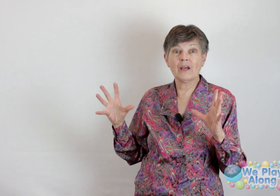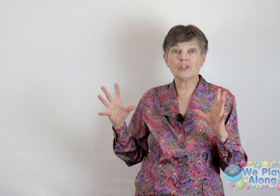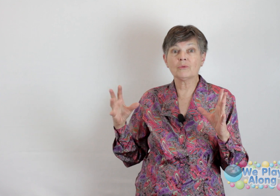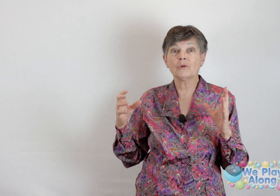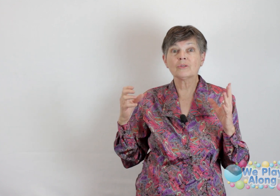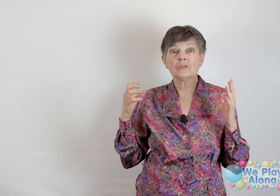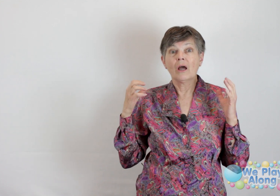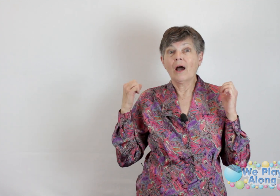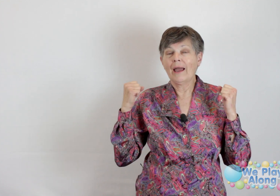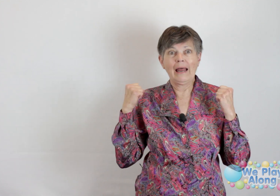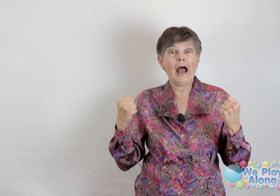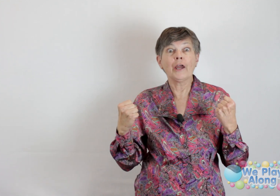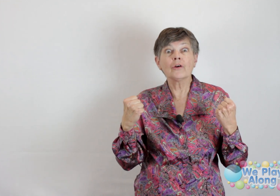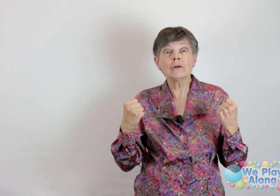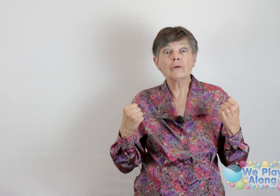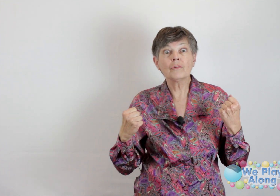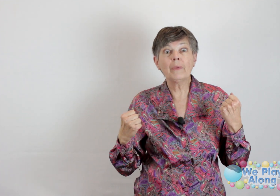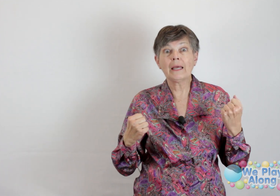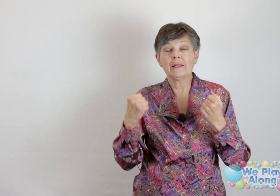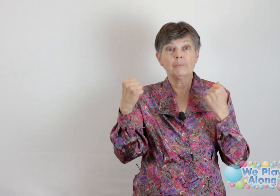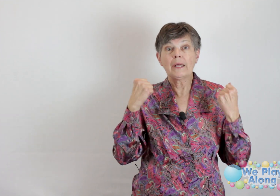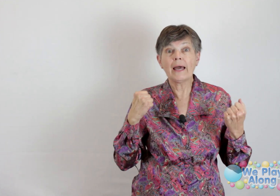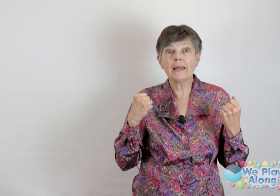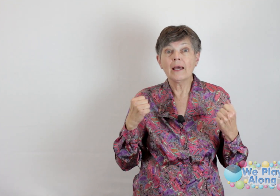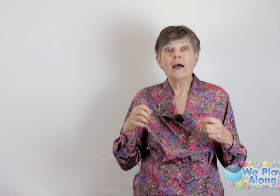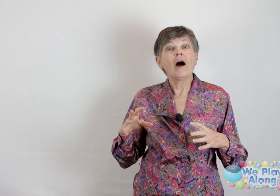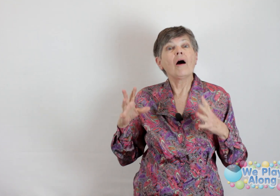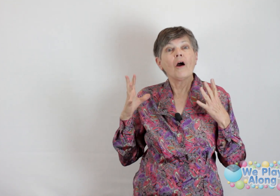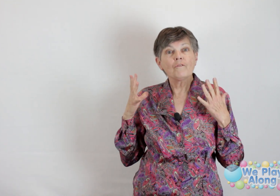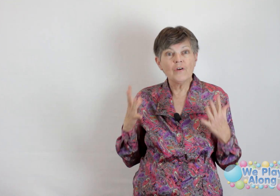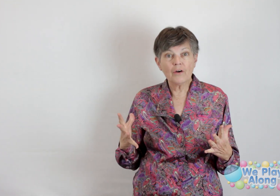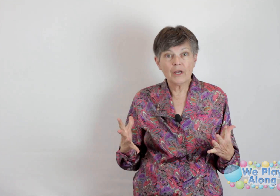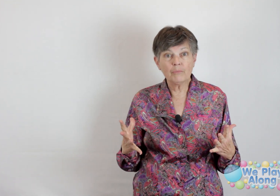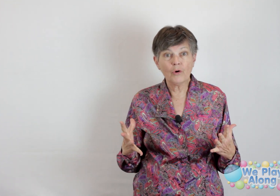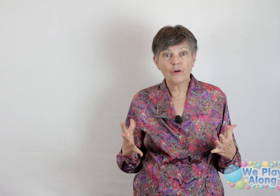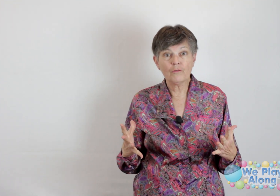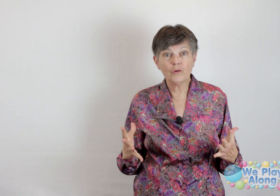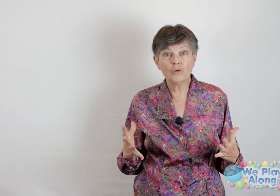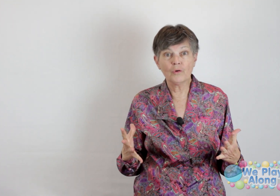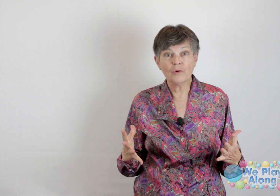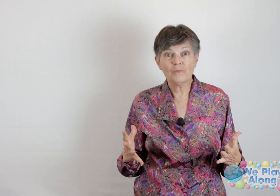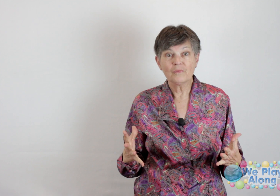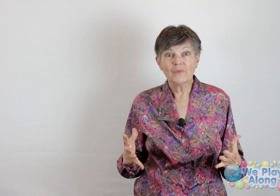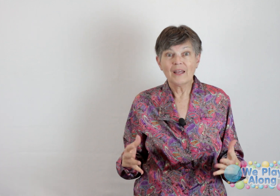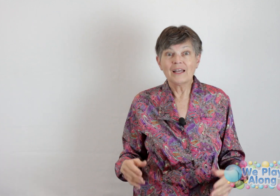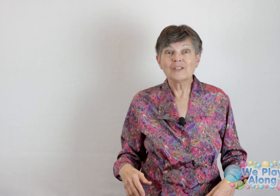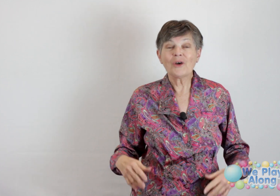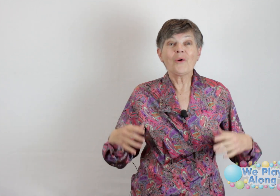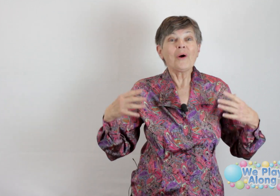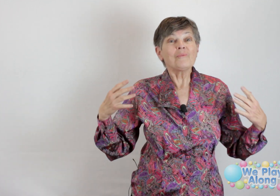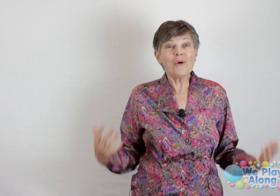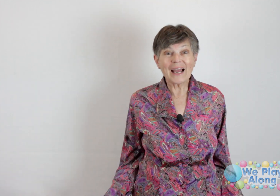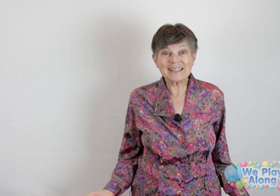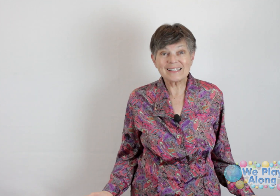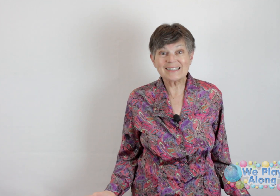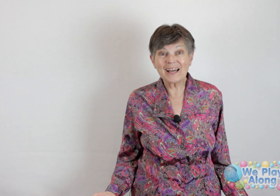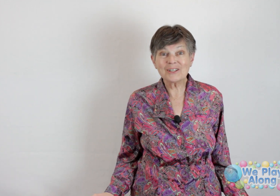vegetables, iron for making the blood, very important food group. So, practice the signs